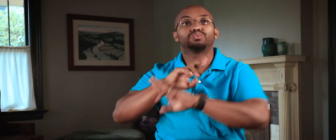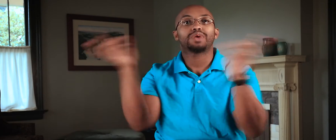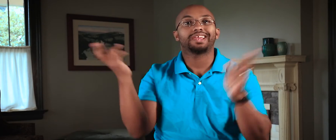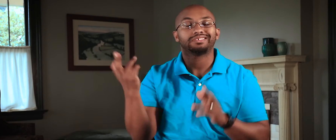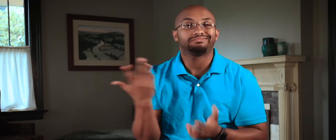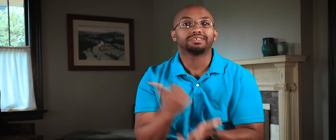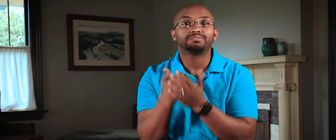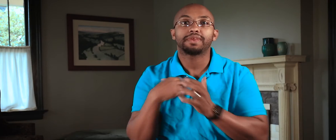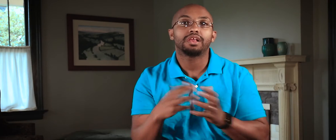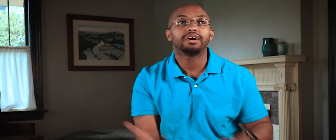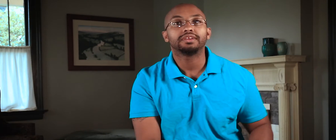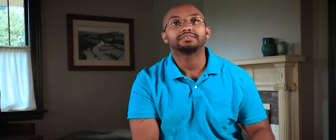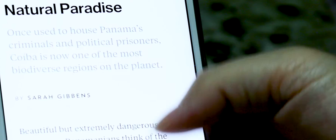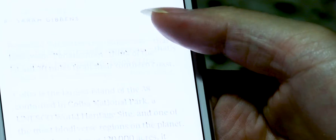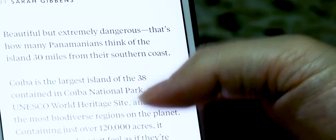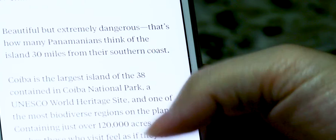section that is readily available in the app.